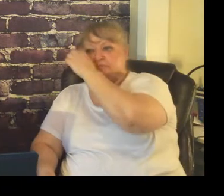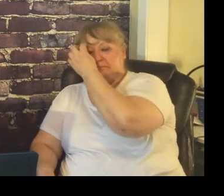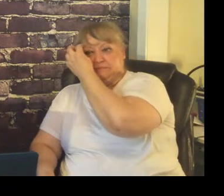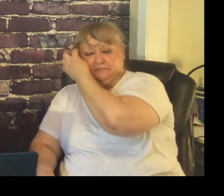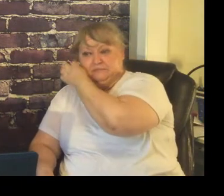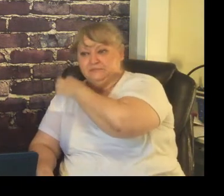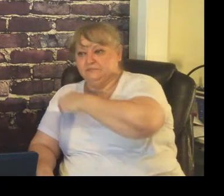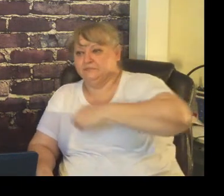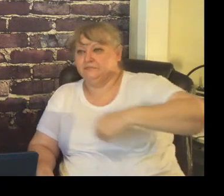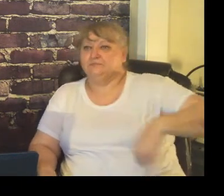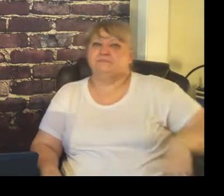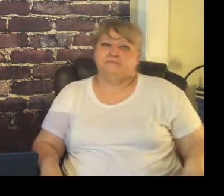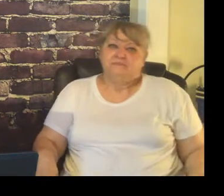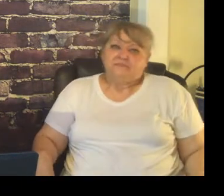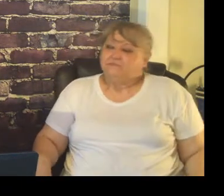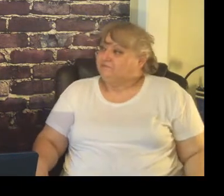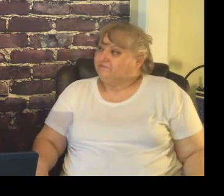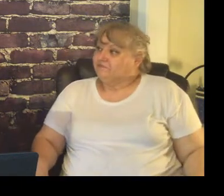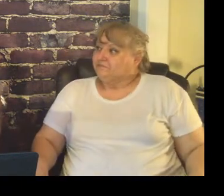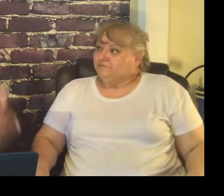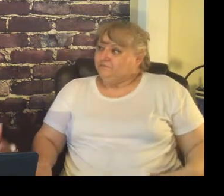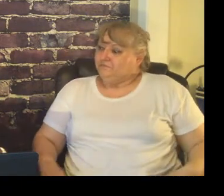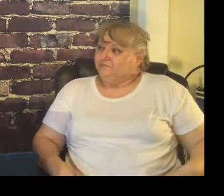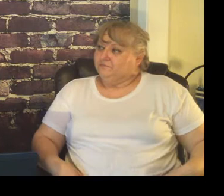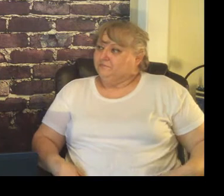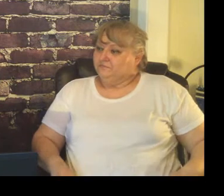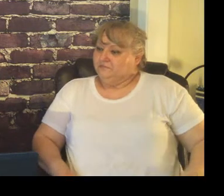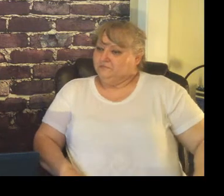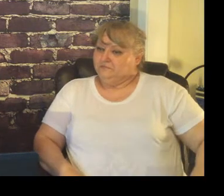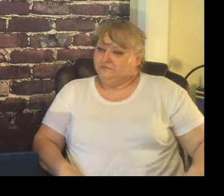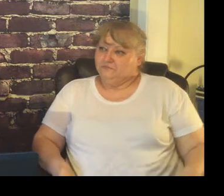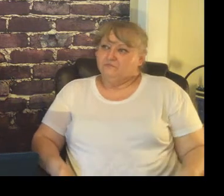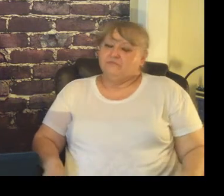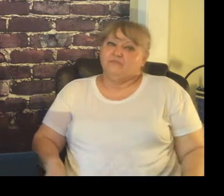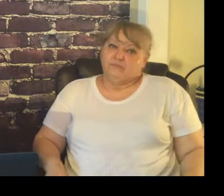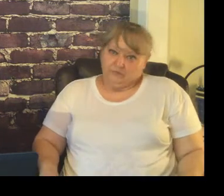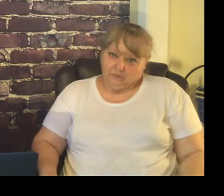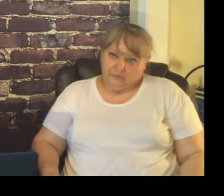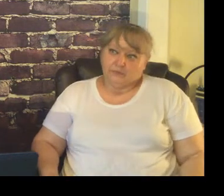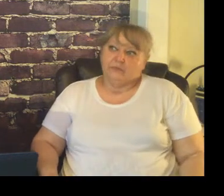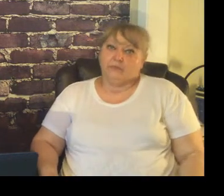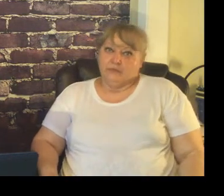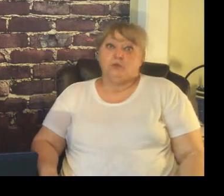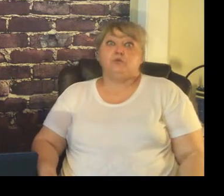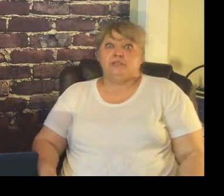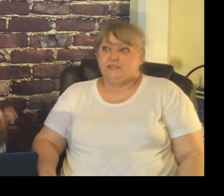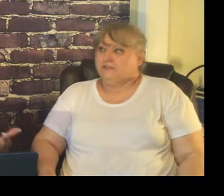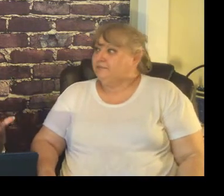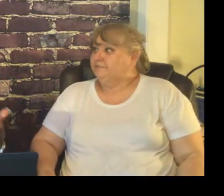you run your household you have a lot of different procedures and rules and things that you do to make your household